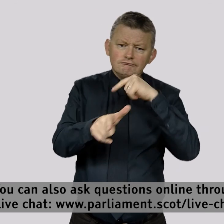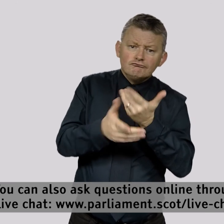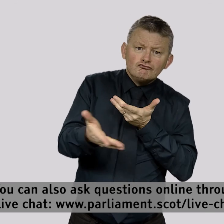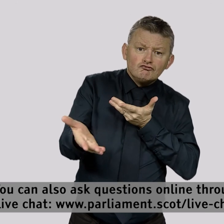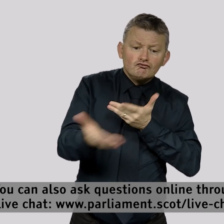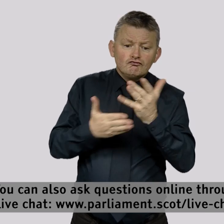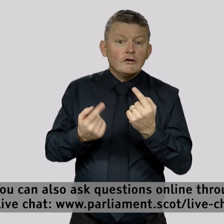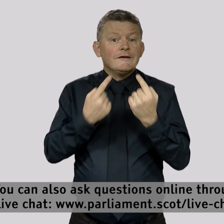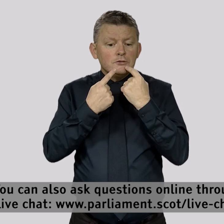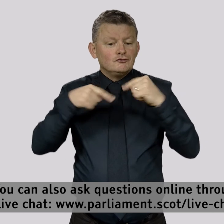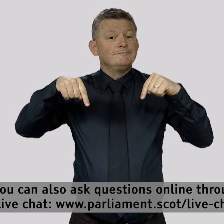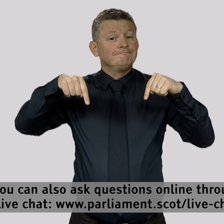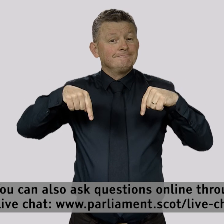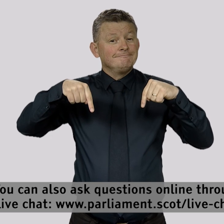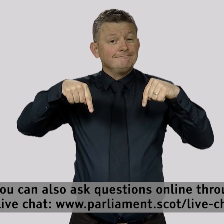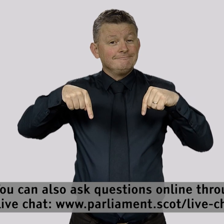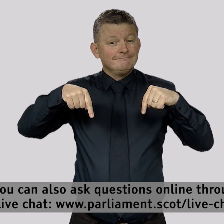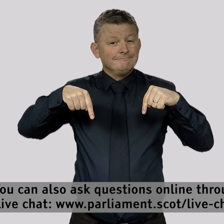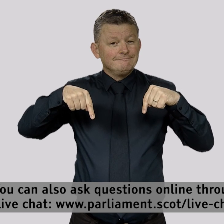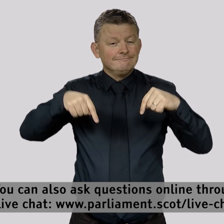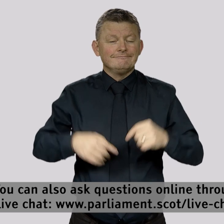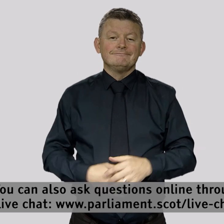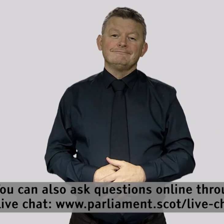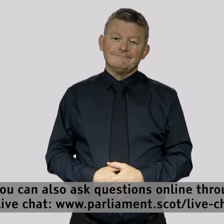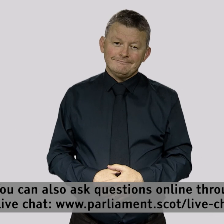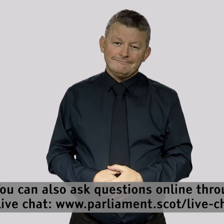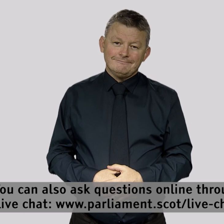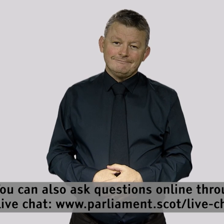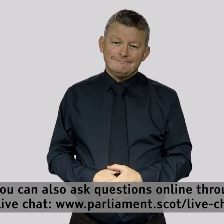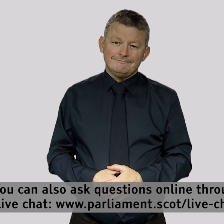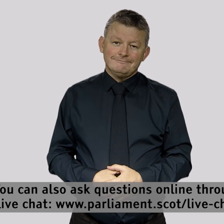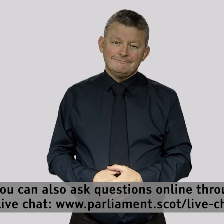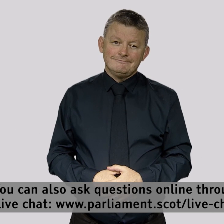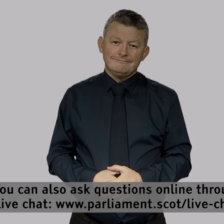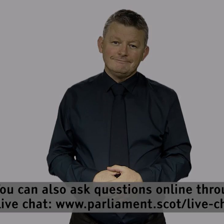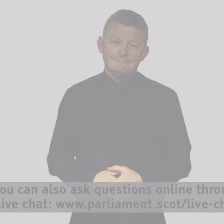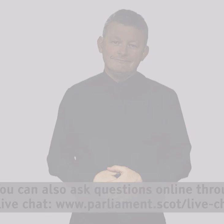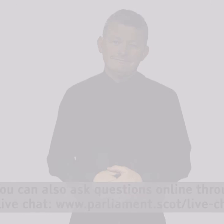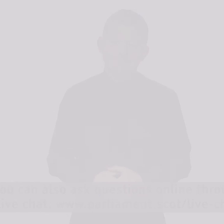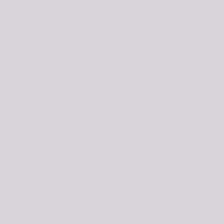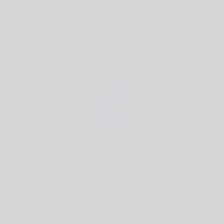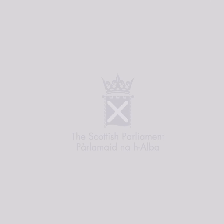.parliament.scot.com.com.parliament.scot.com you